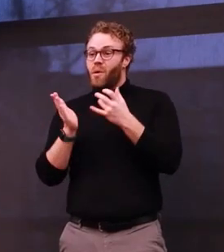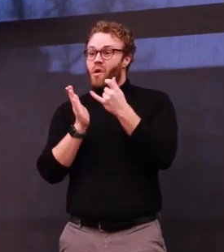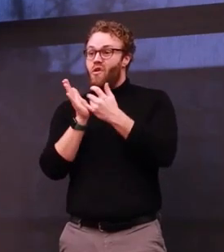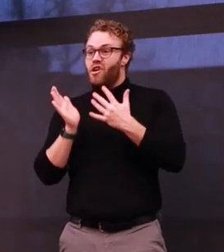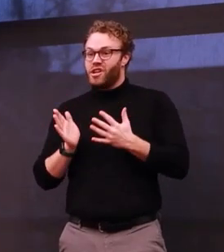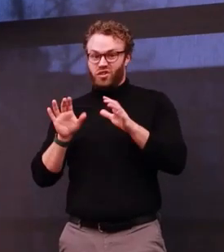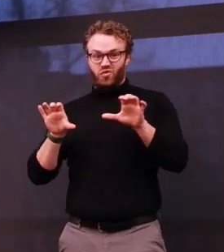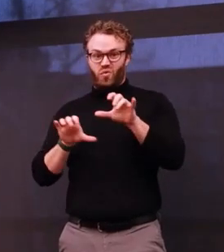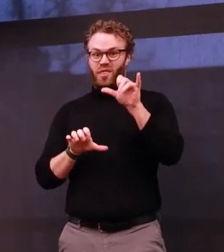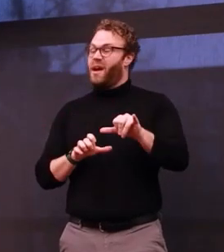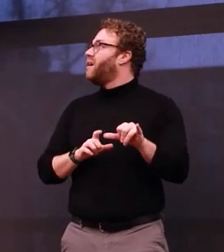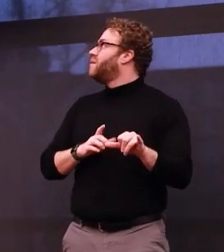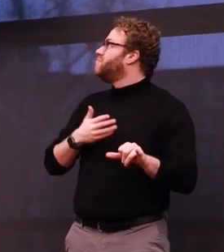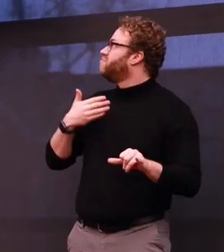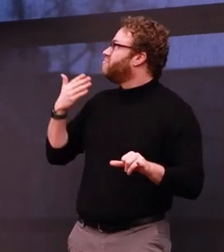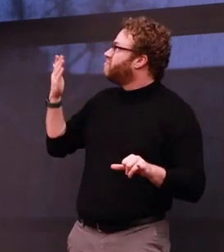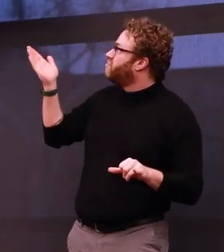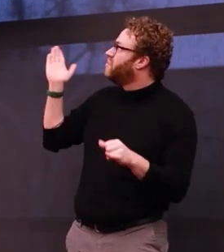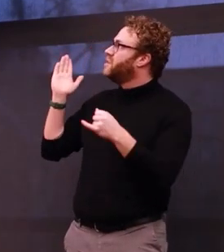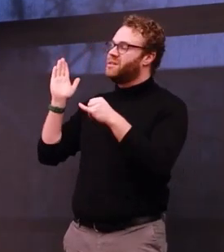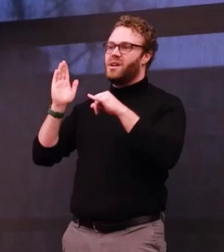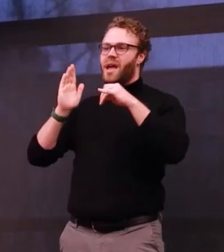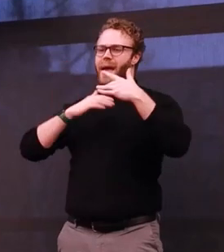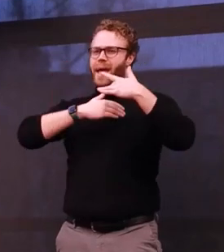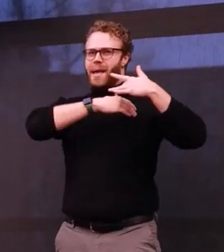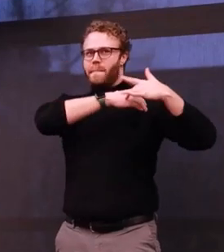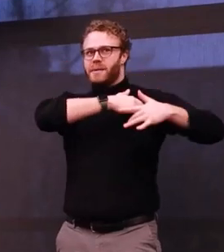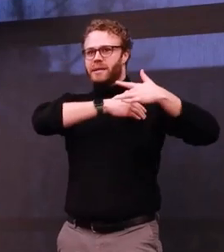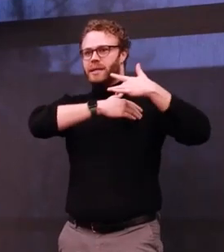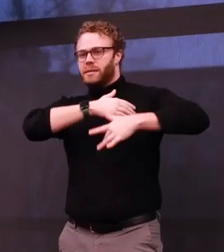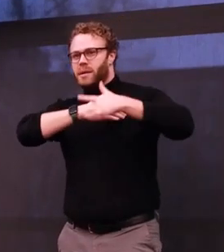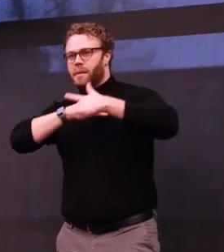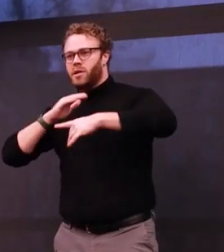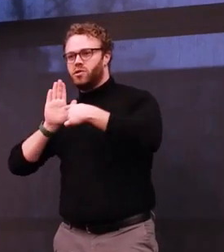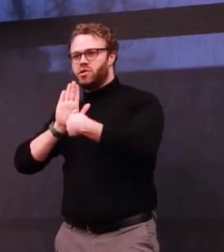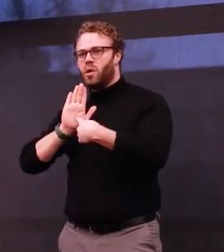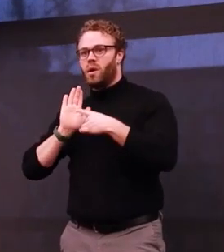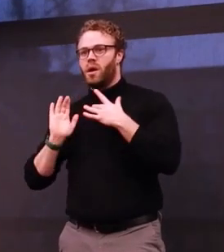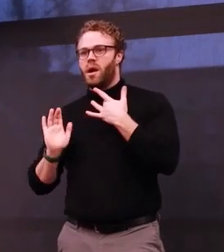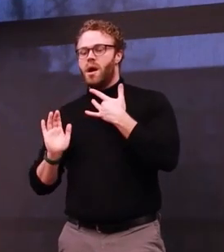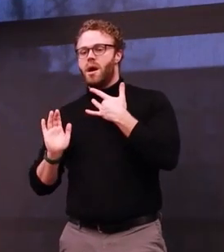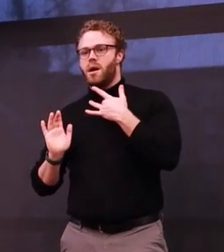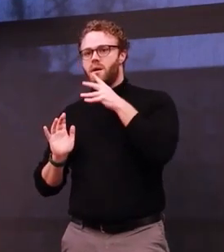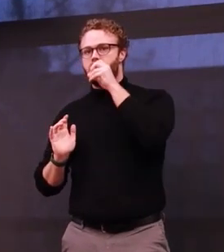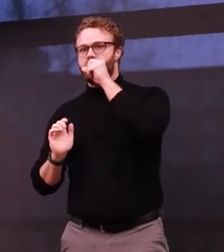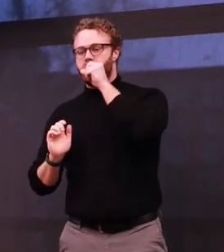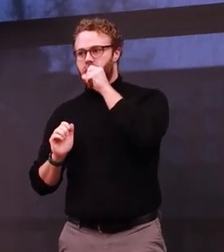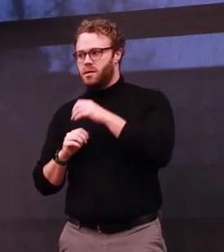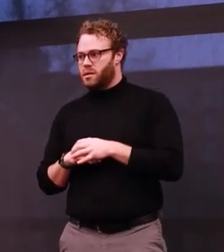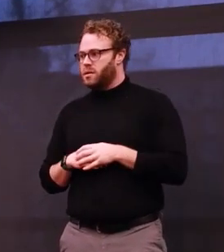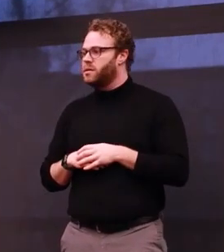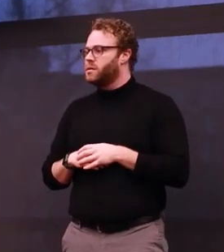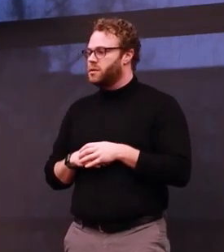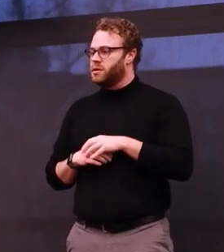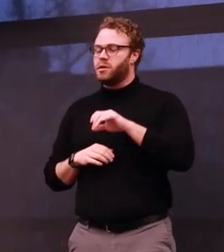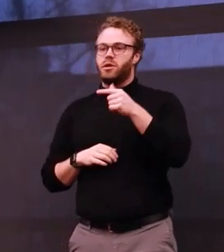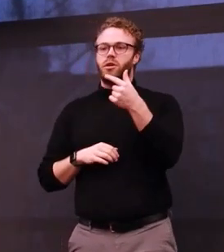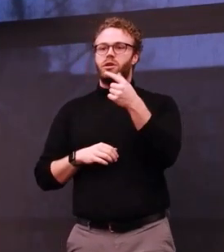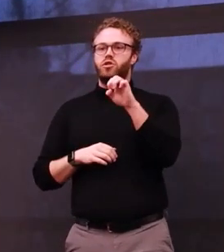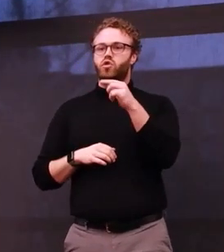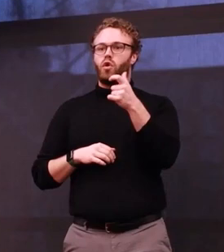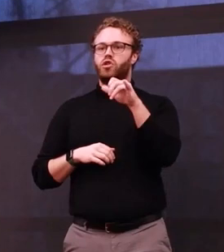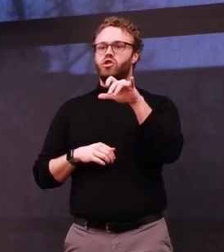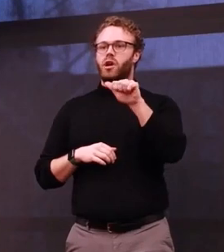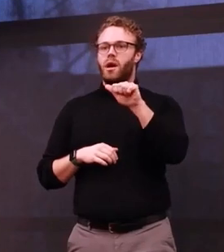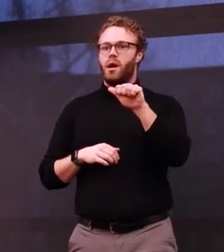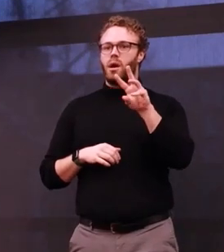inability to speak and the inability to hear. For example, Georgia Webber's Dumb covers six months in which